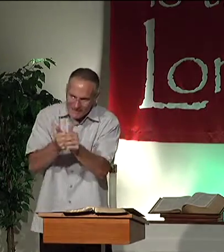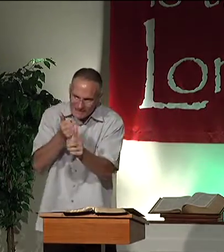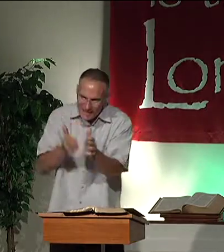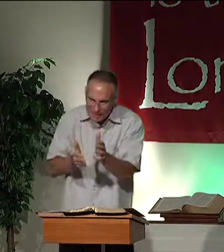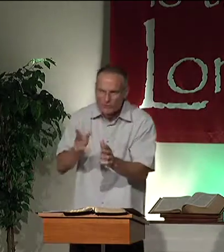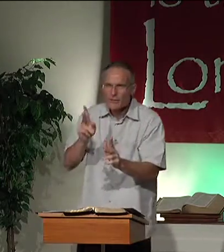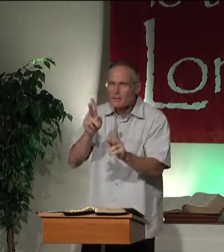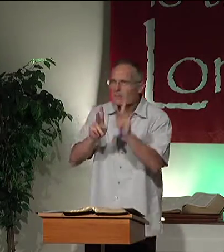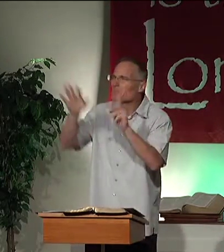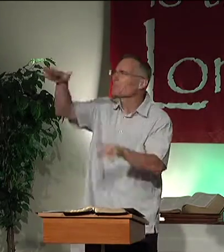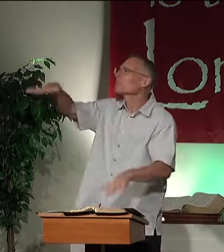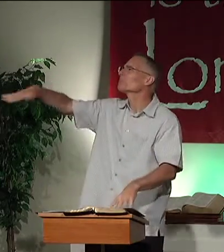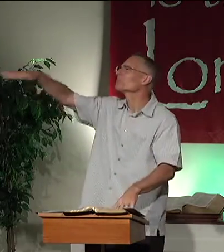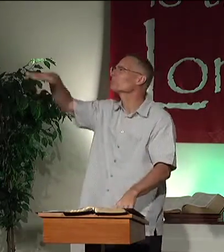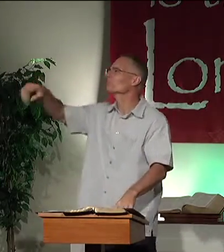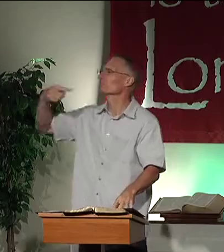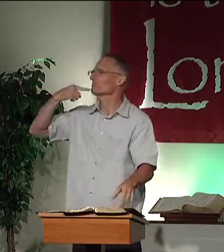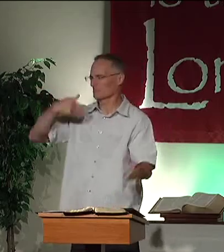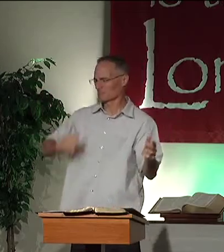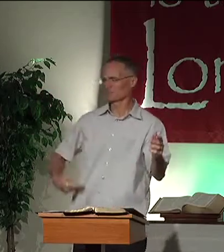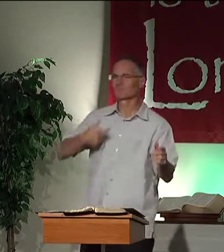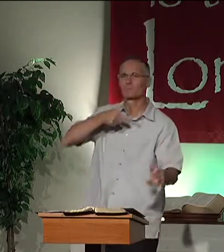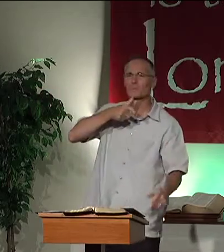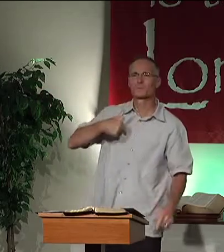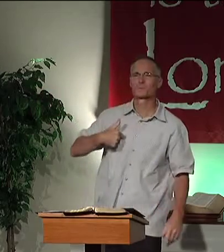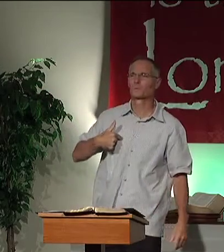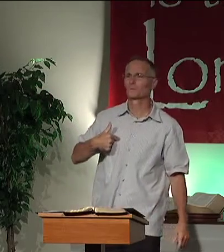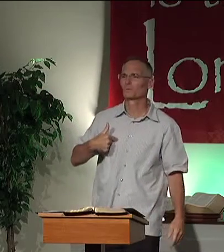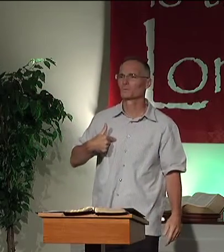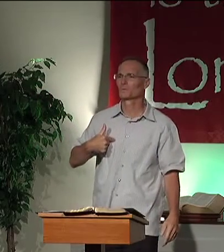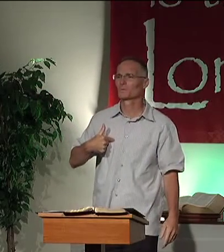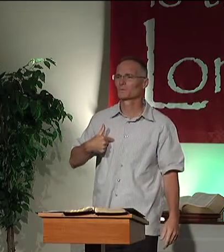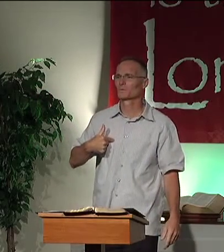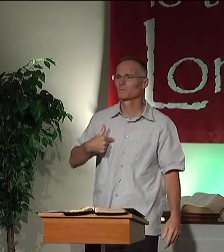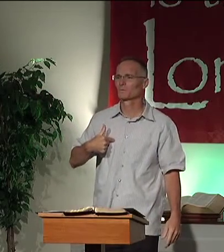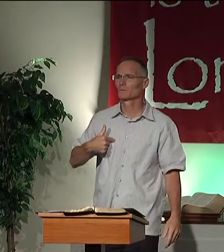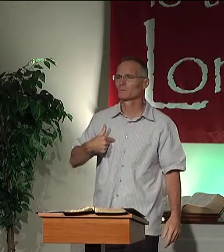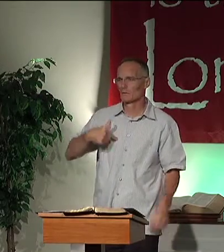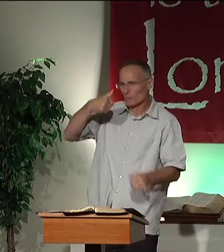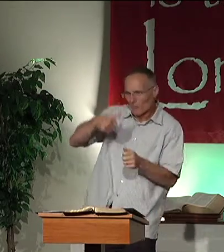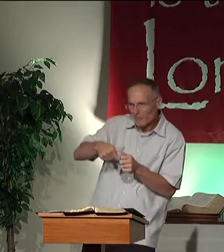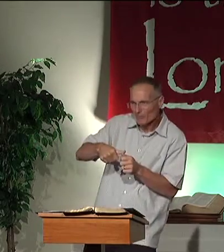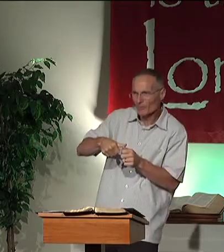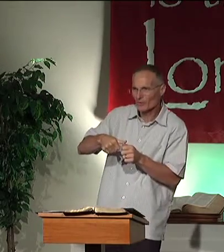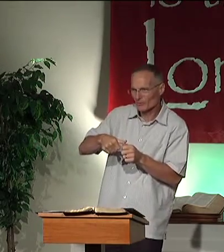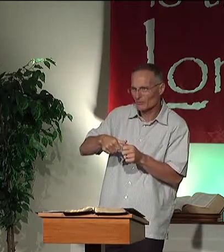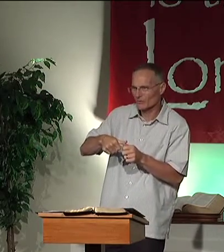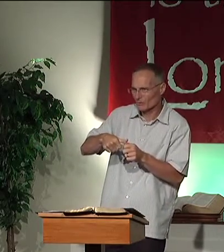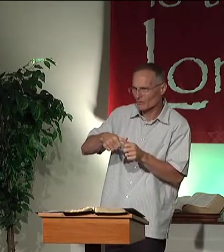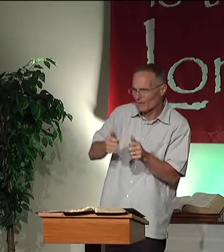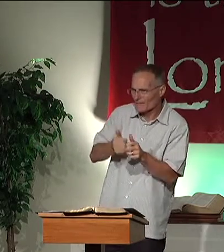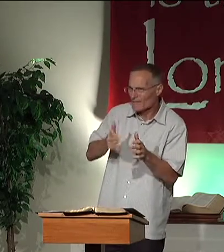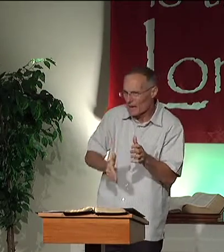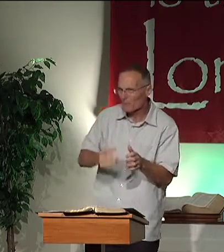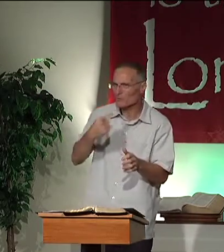He asks his disciples, who do the people say I am? Because if you remember,